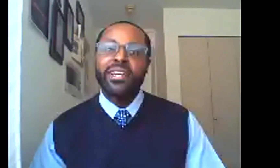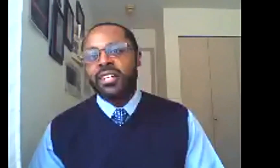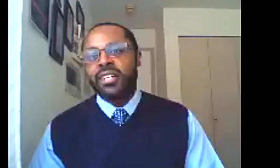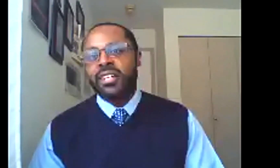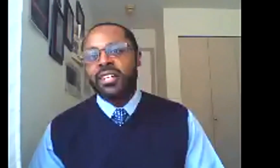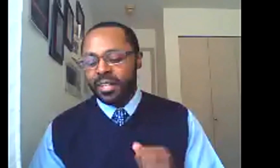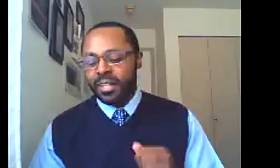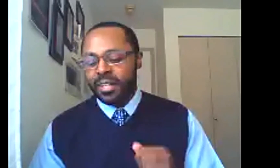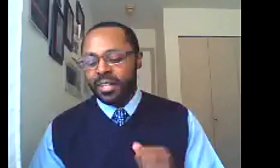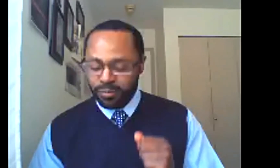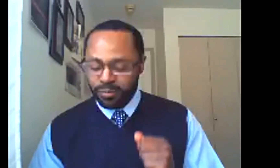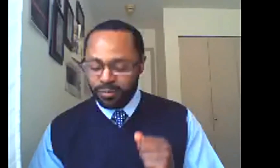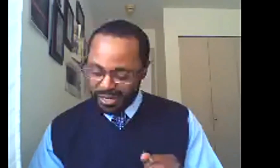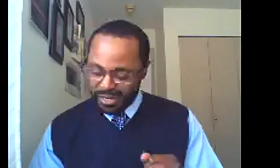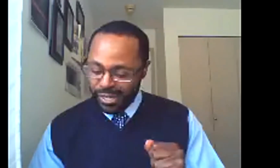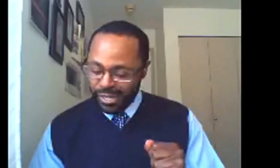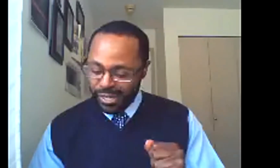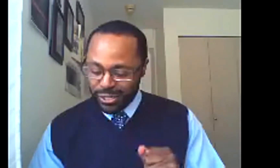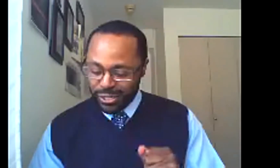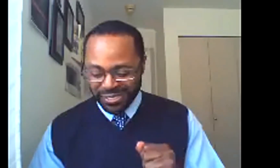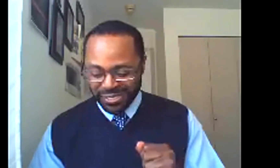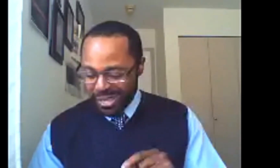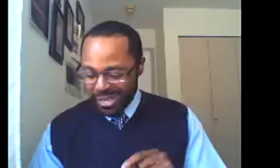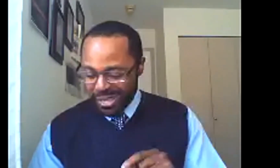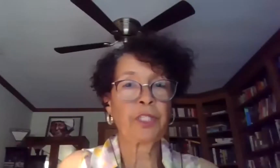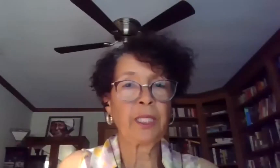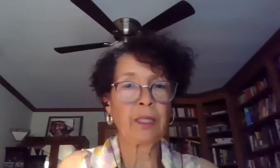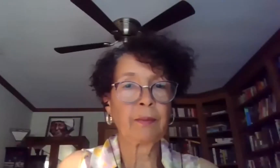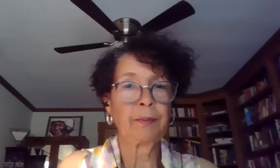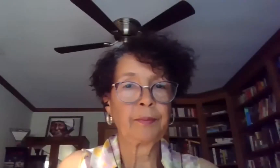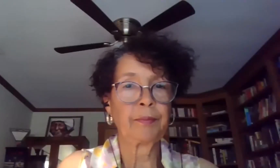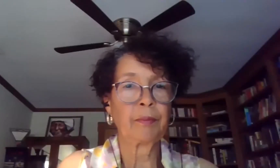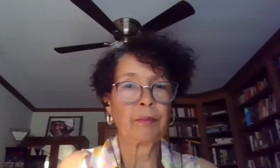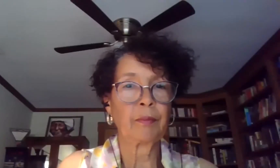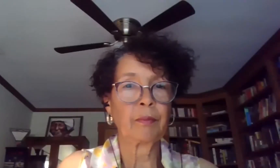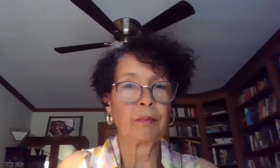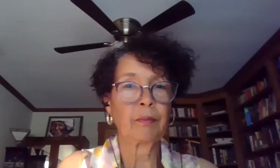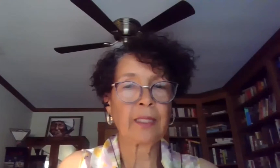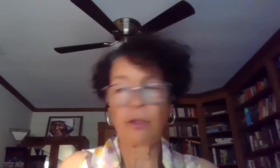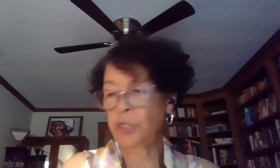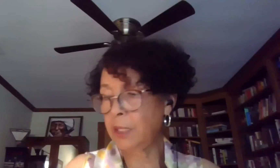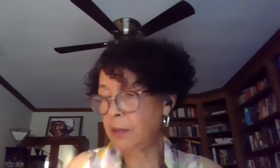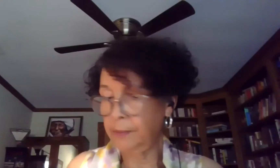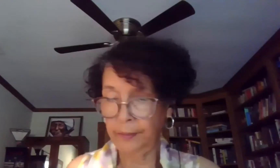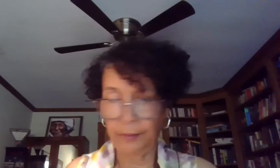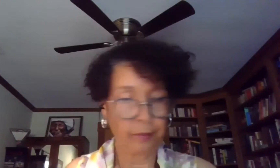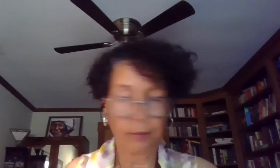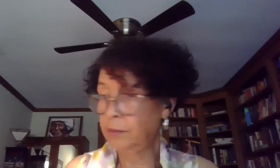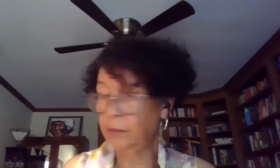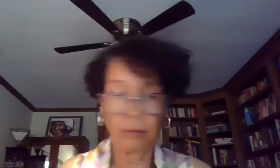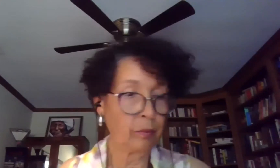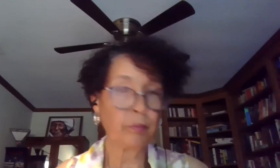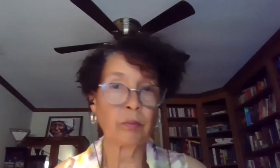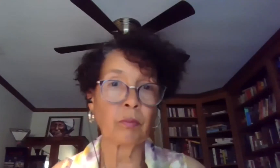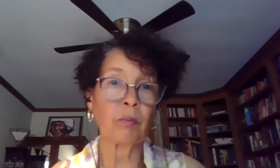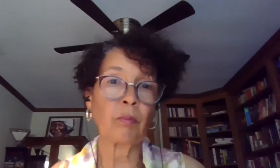called, uh, um, it's called... Thirteen? I have it written down here. Not Thirteen. by Another Name.